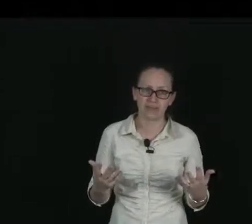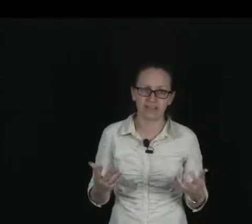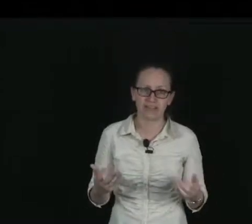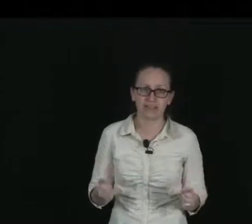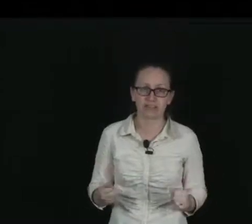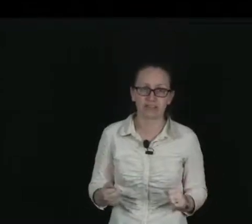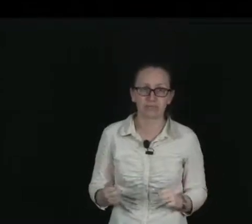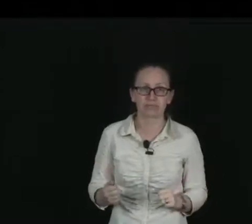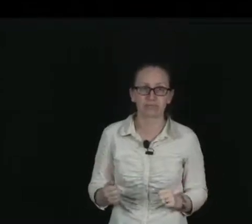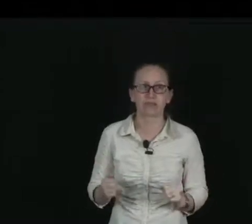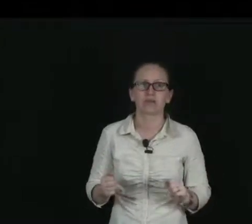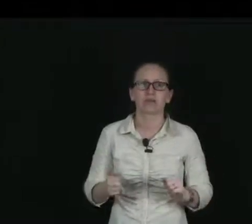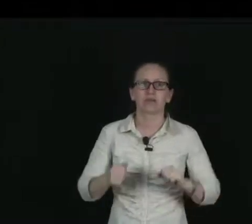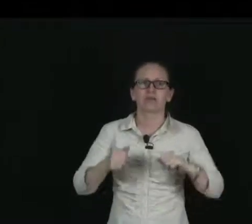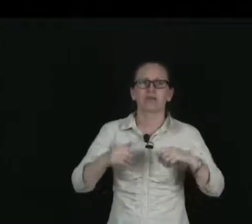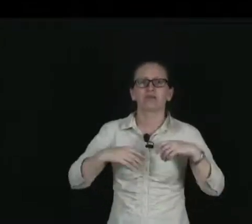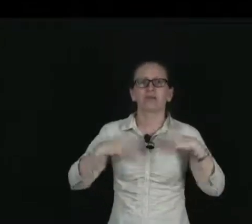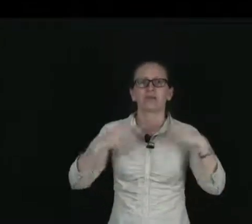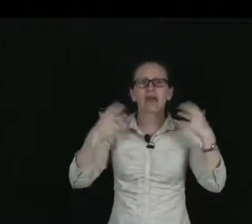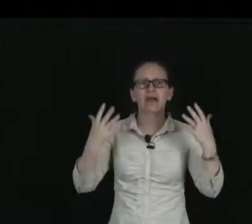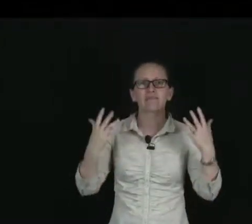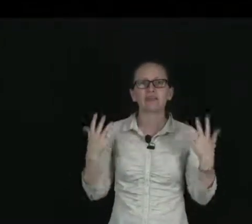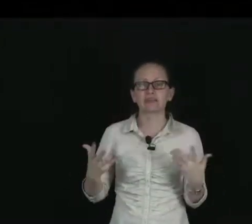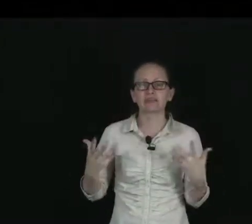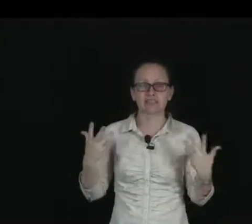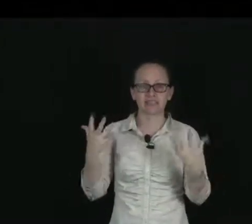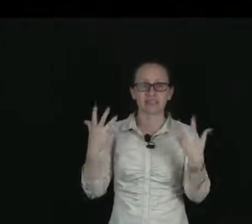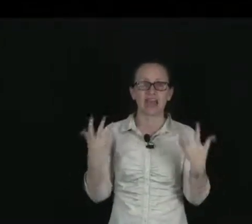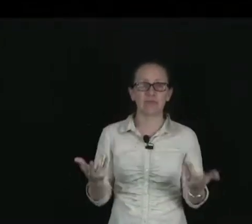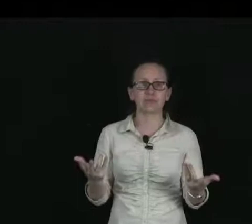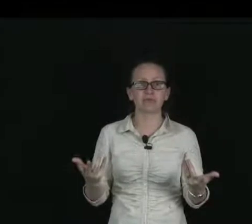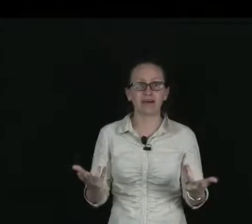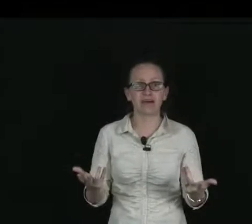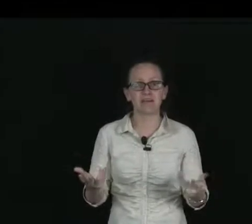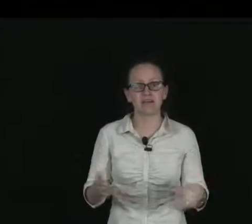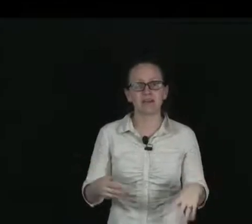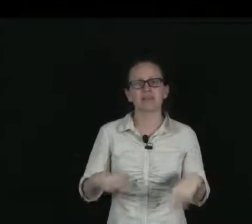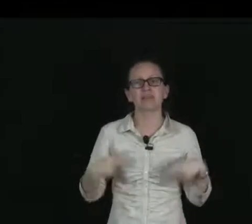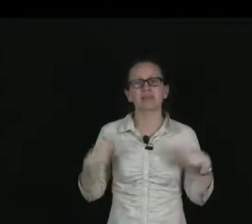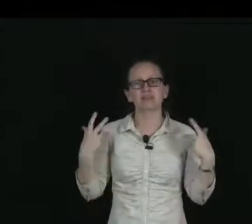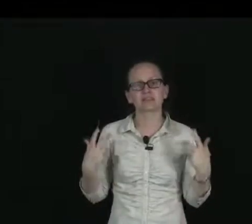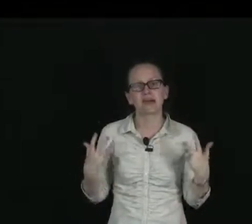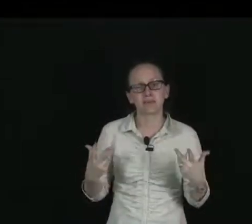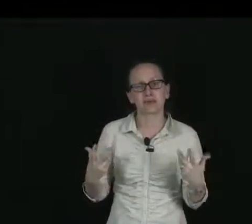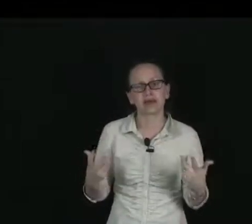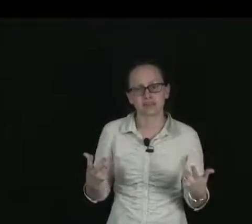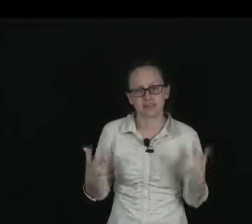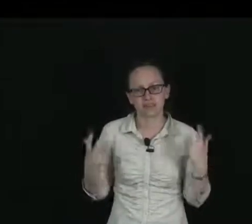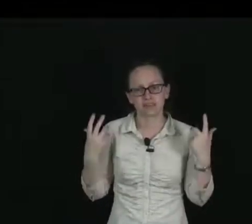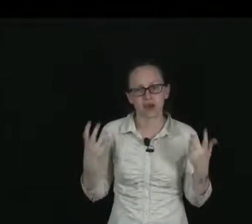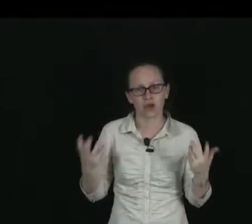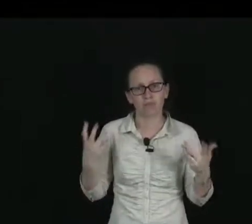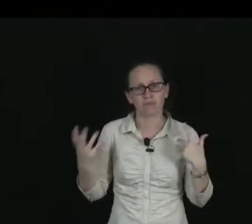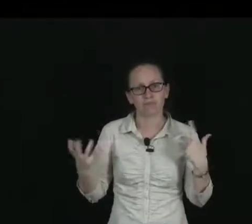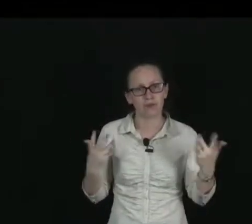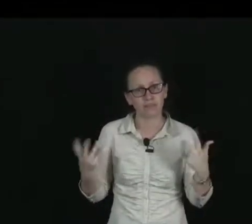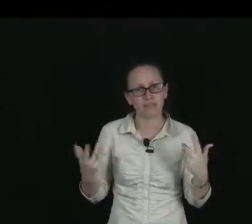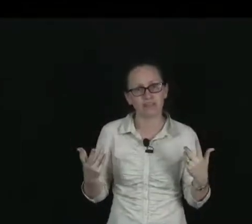radiation. So have a look at this table now. This summarises the properties